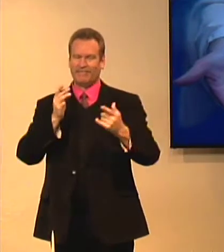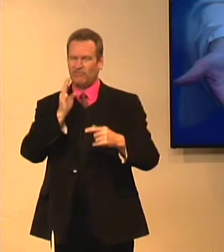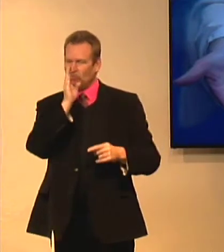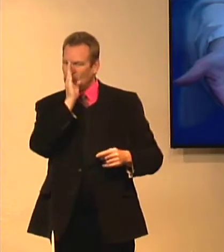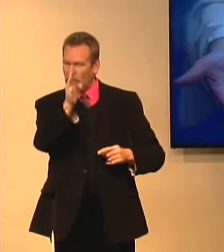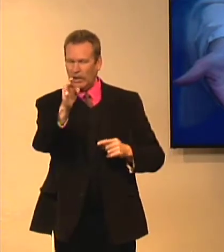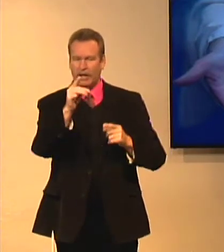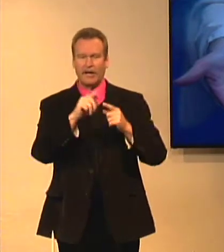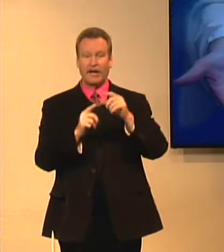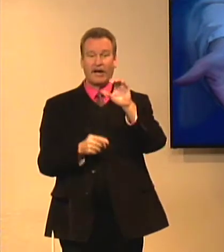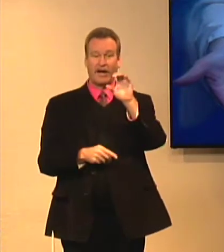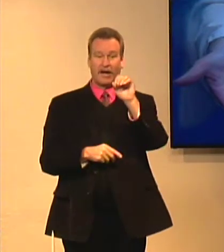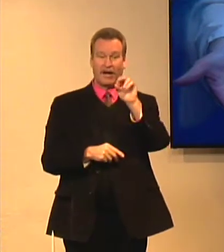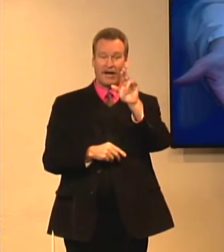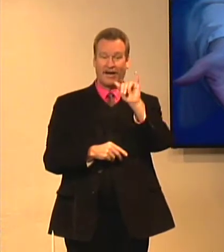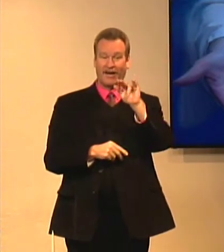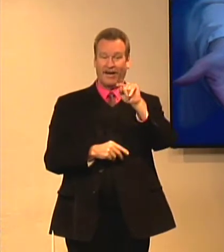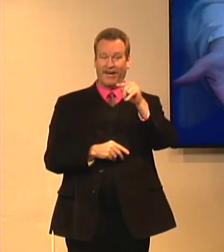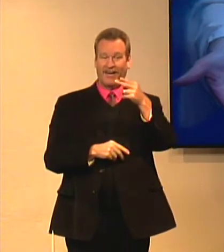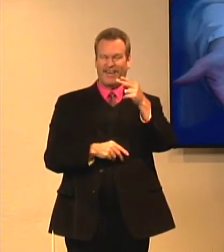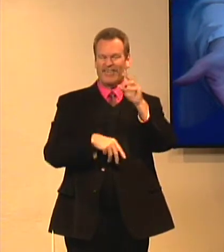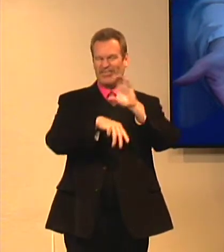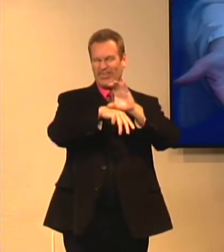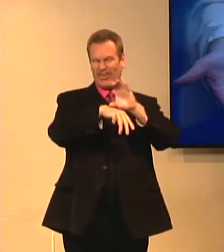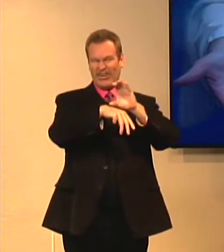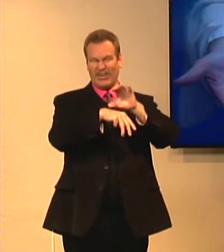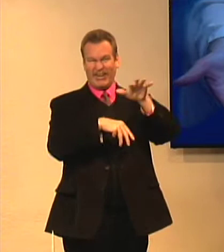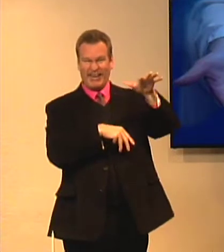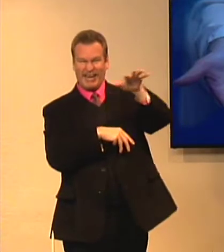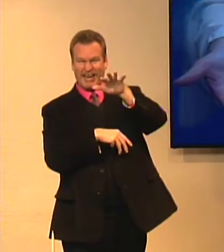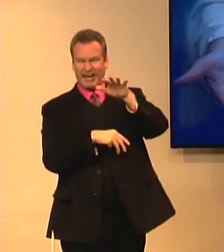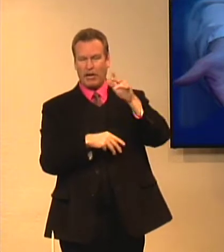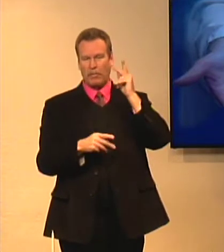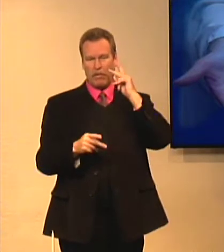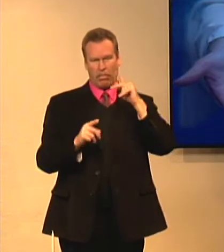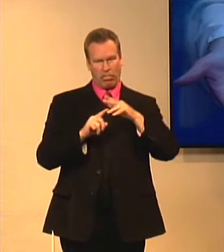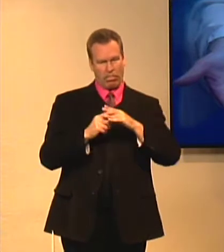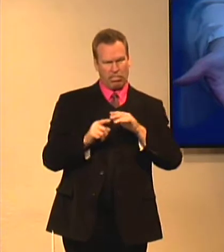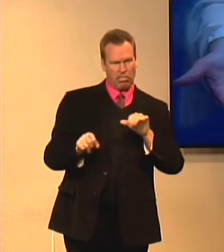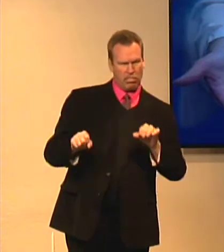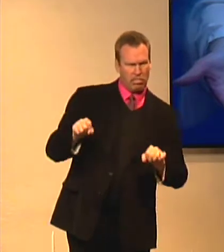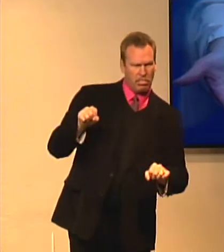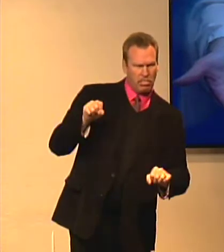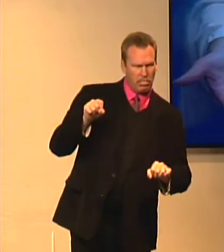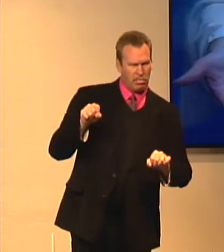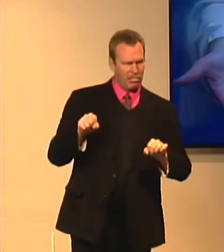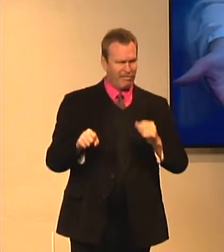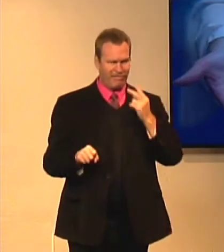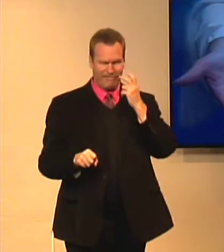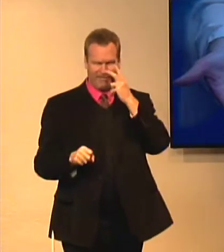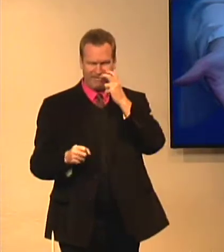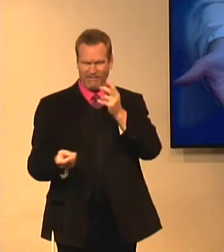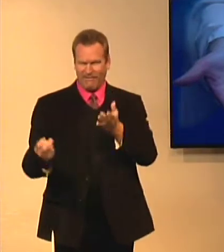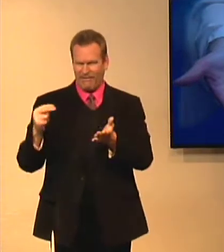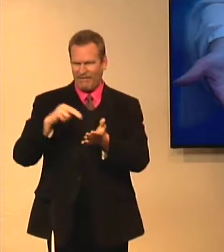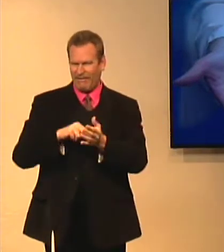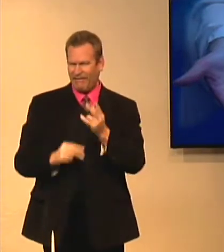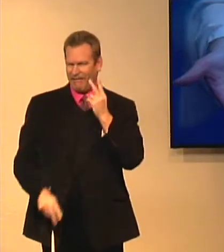talking about this, explaining the Corinthian church, this town of Corinthians, there seemed to be doubting at that time